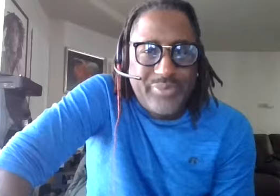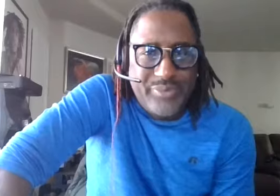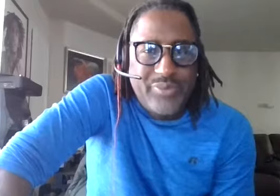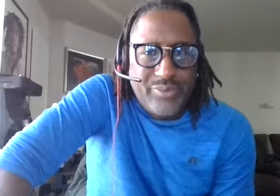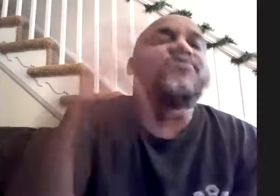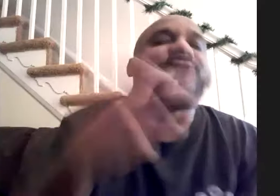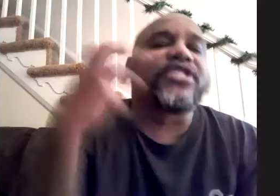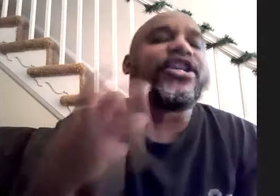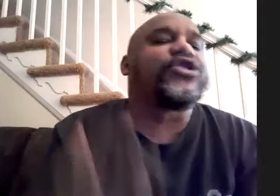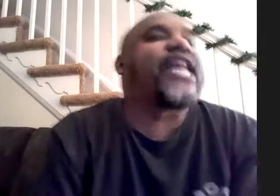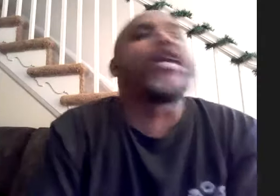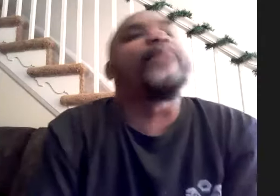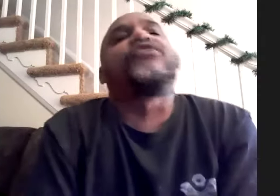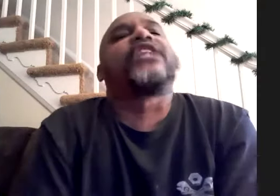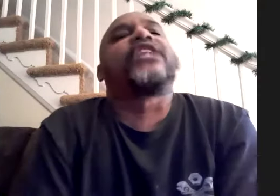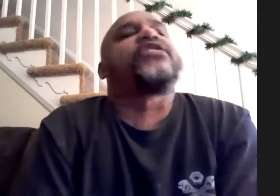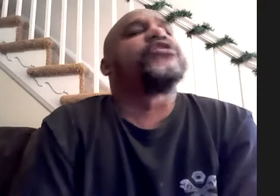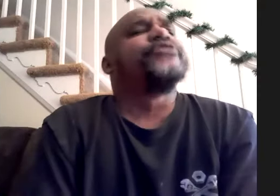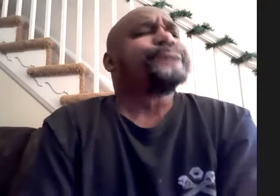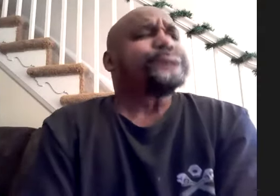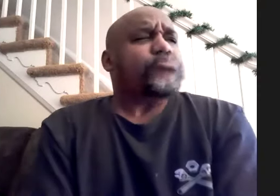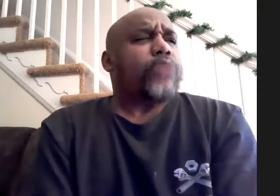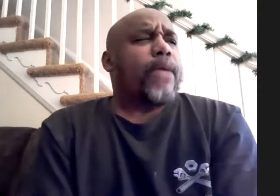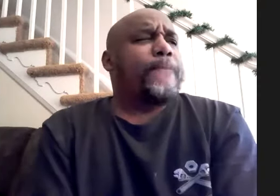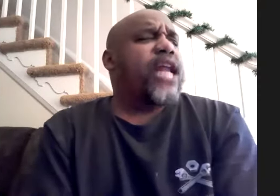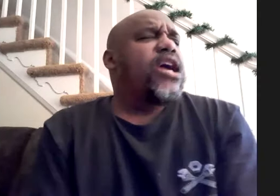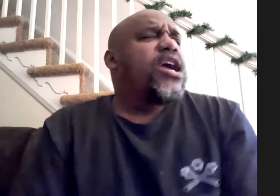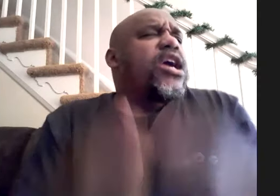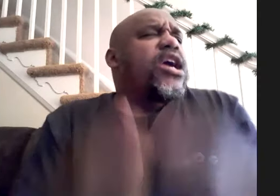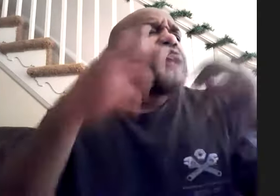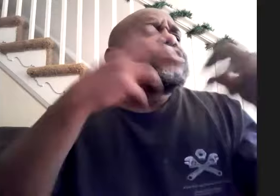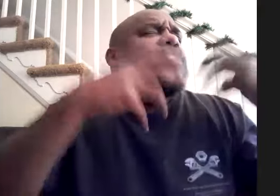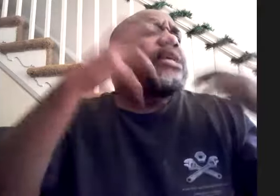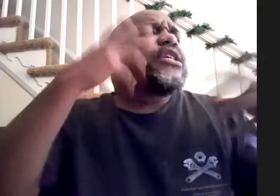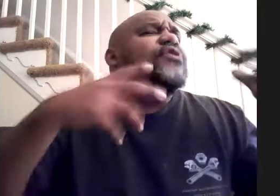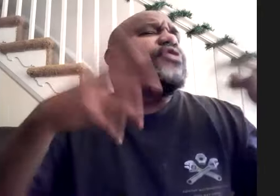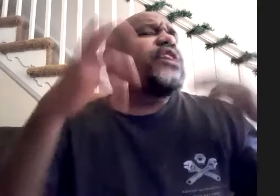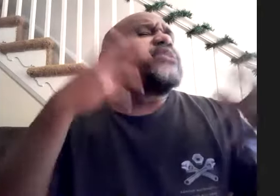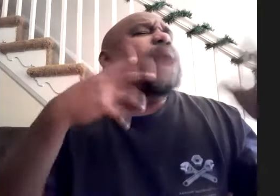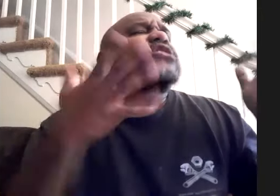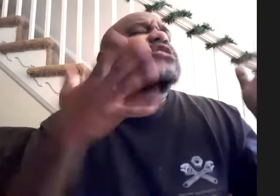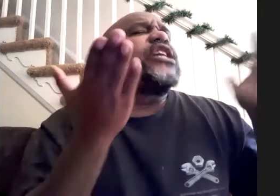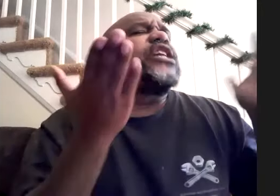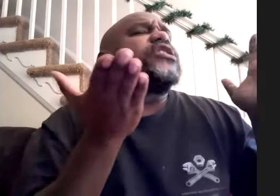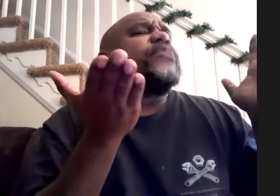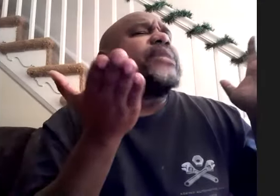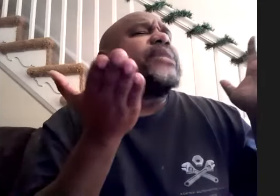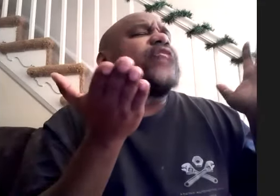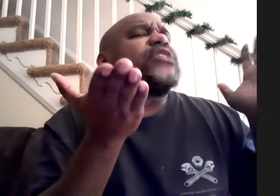we have this this understanding about those kinds of things but it was so many different things and actually the mentality that